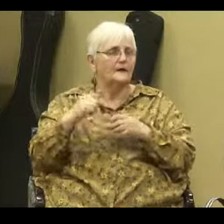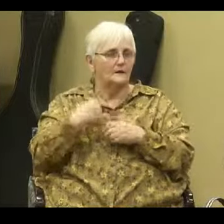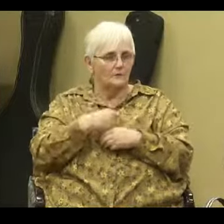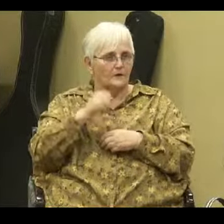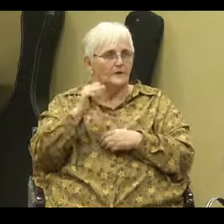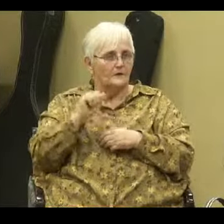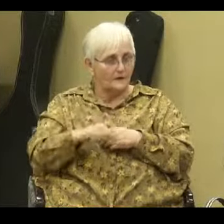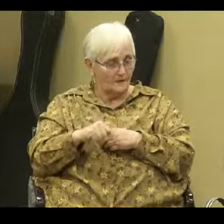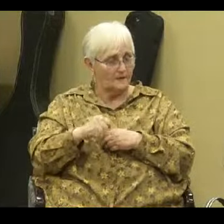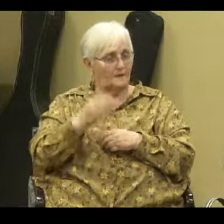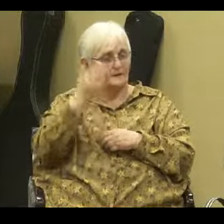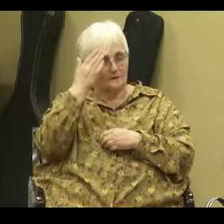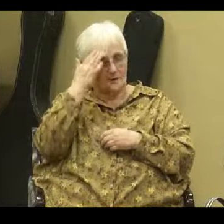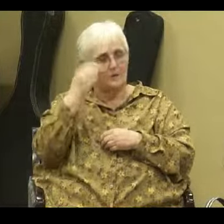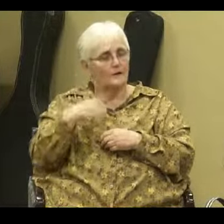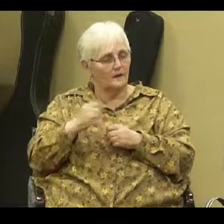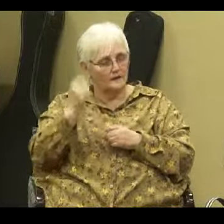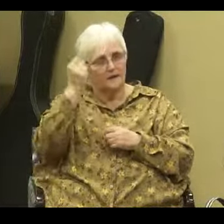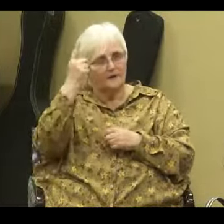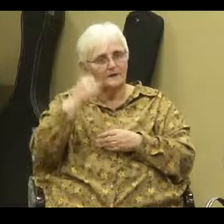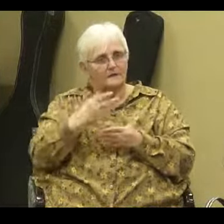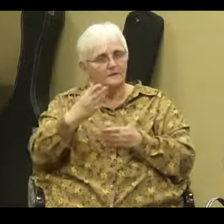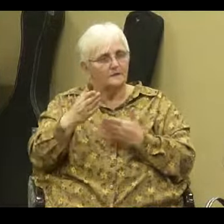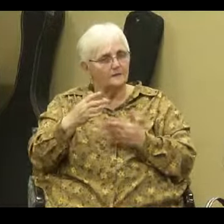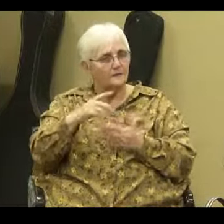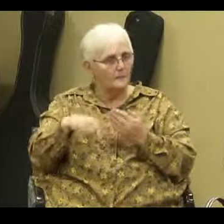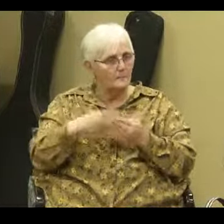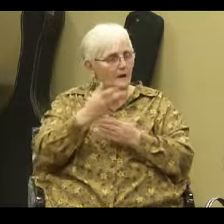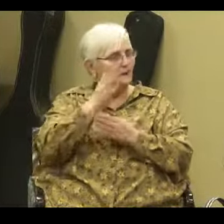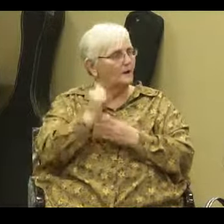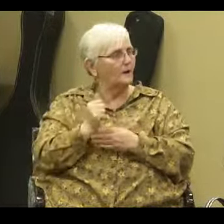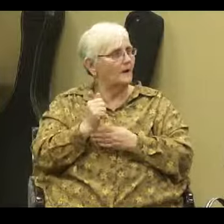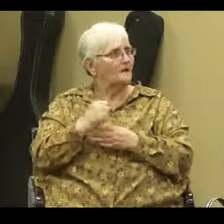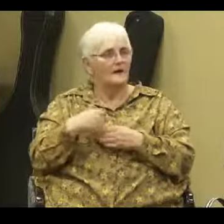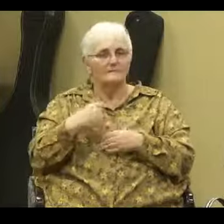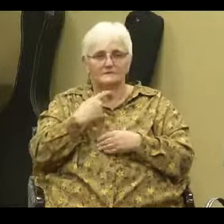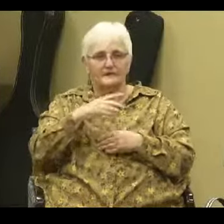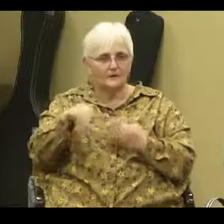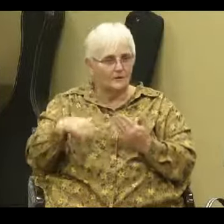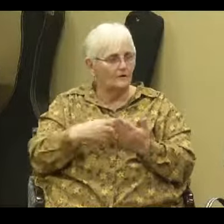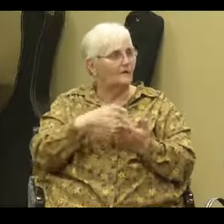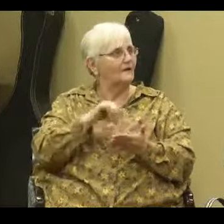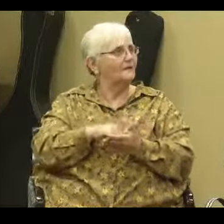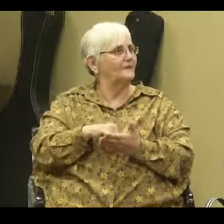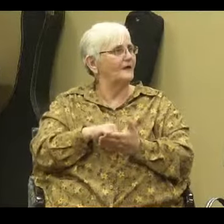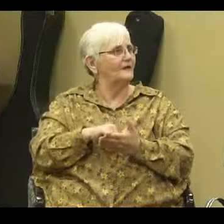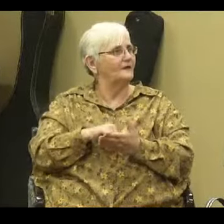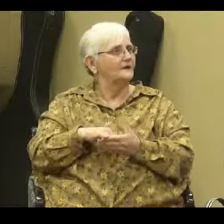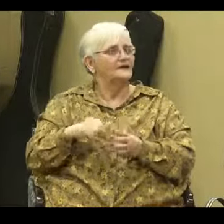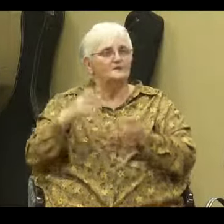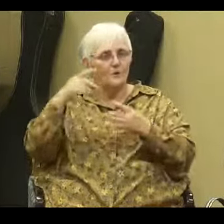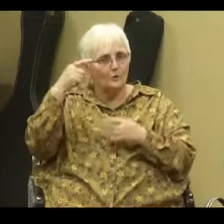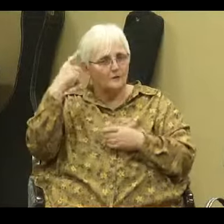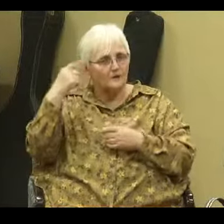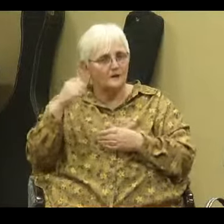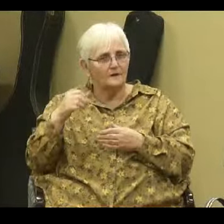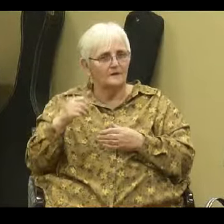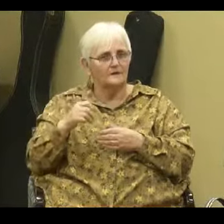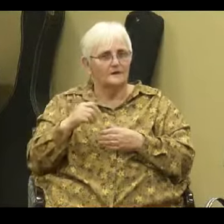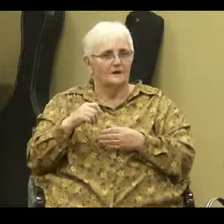know and understand things about God. Okay, having said all that, He's so mysterious. It'll short-circuit your mind.